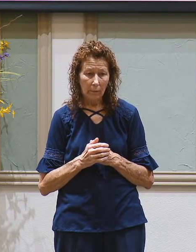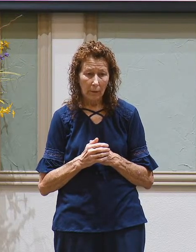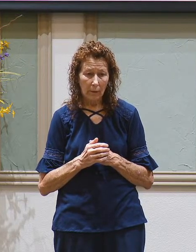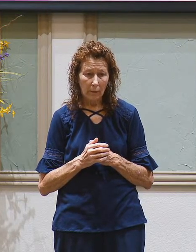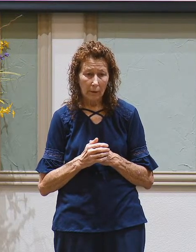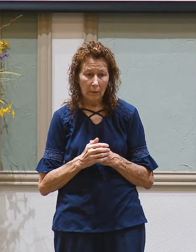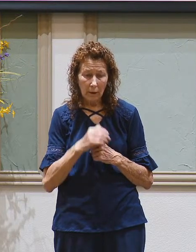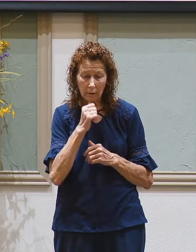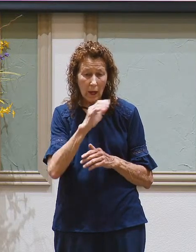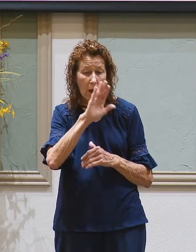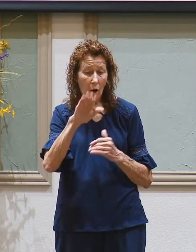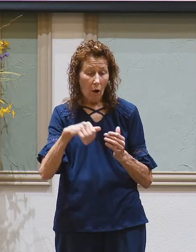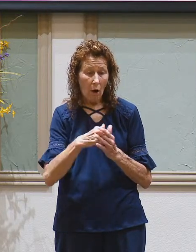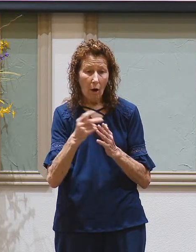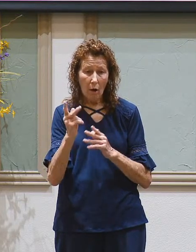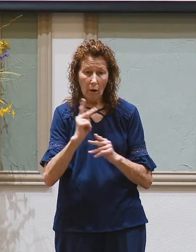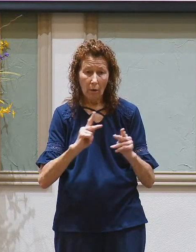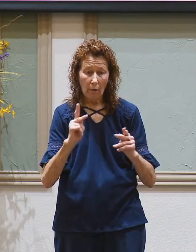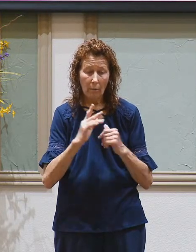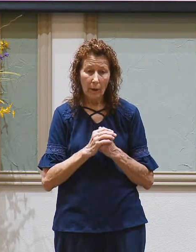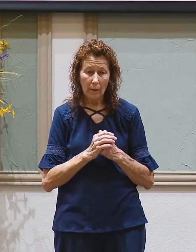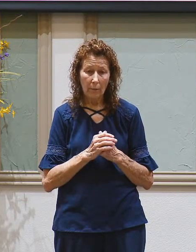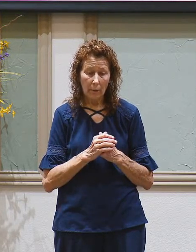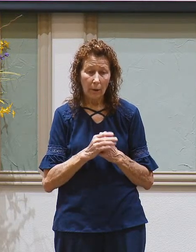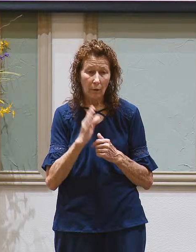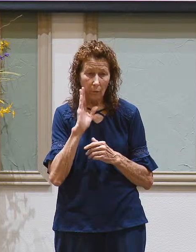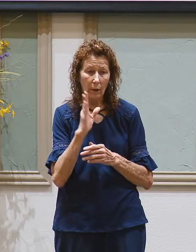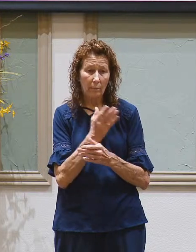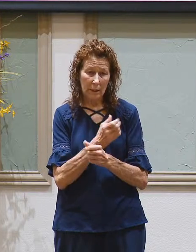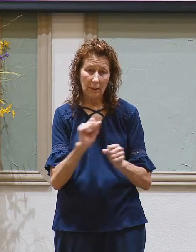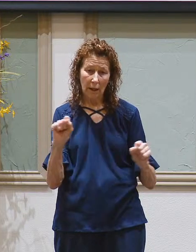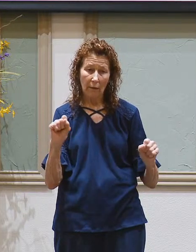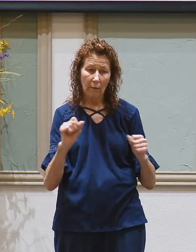now not all people are going to be saved